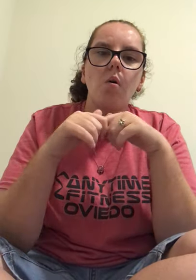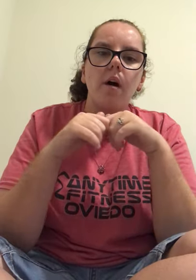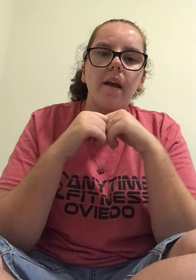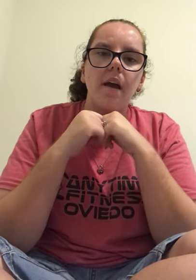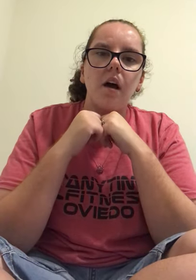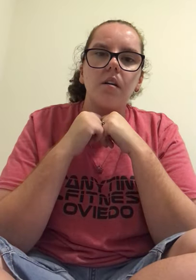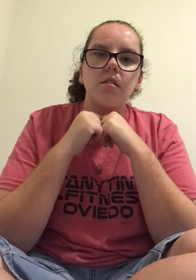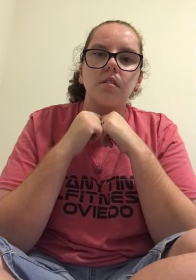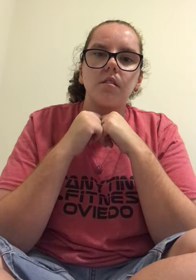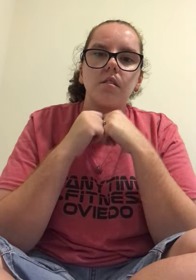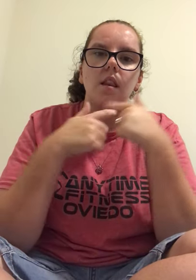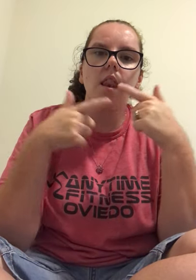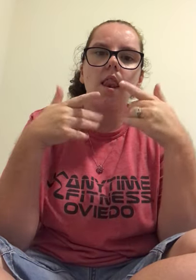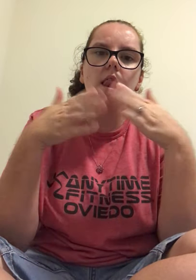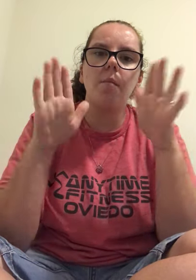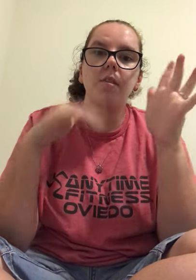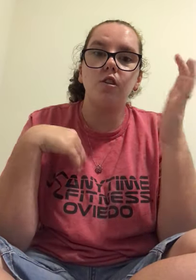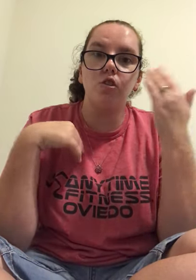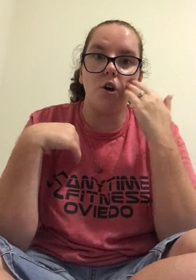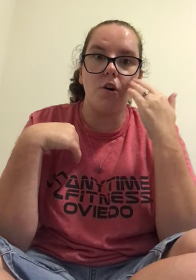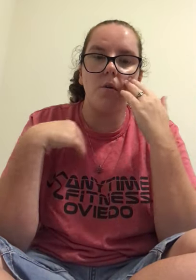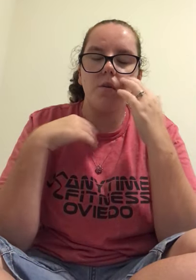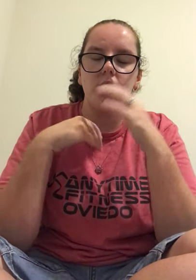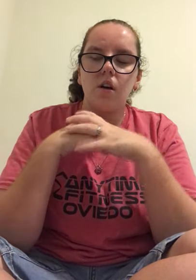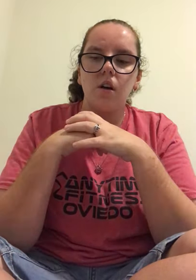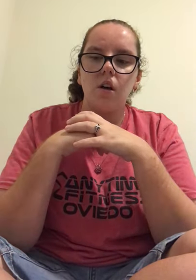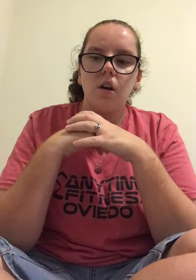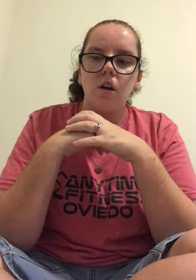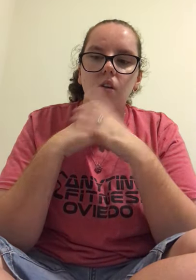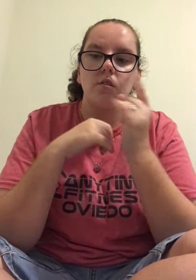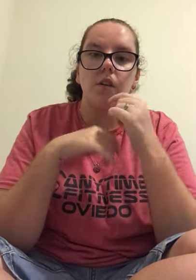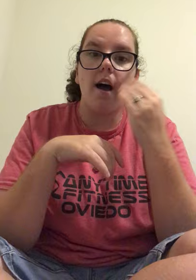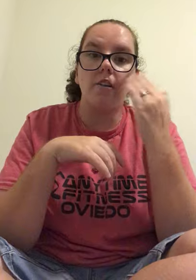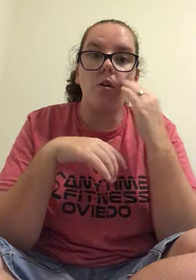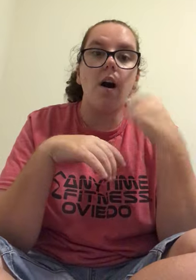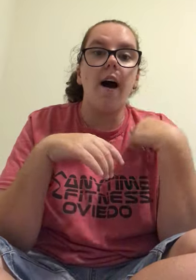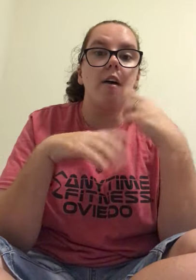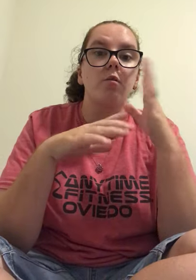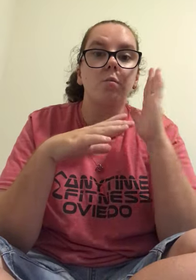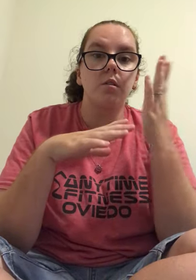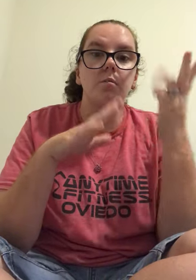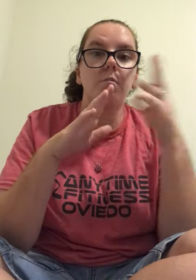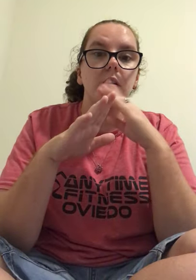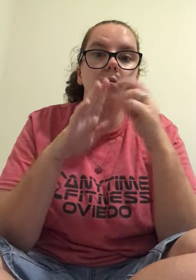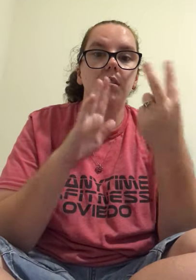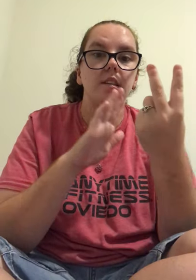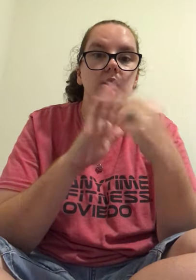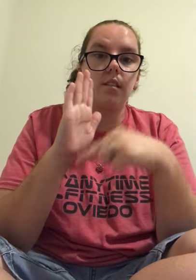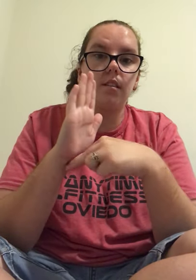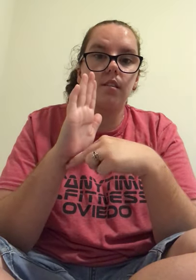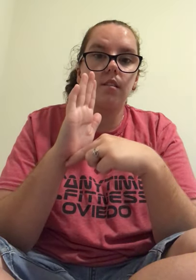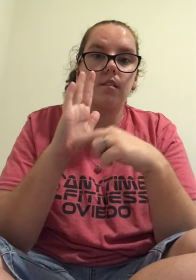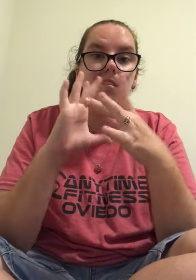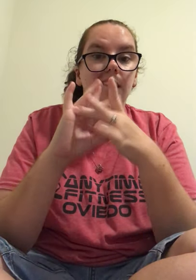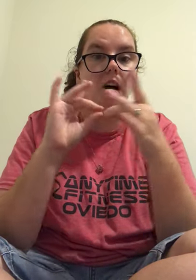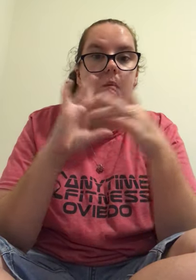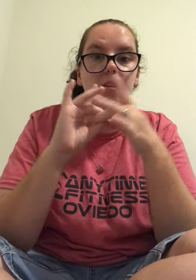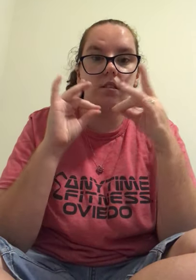and let me know so that I know I will be reading the comments